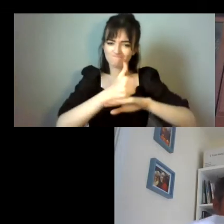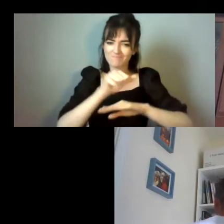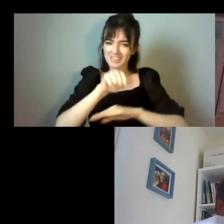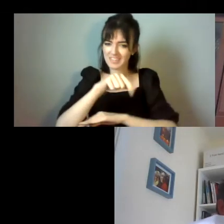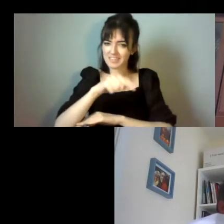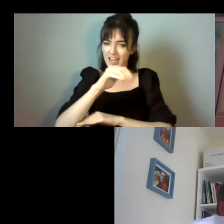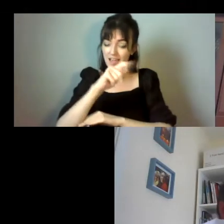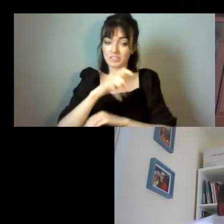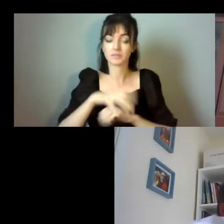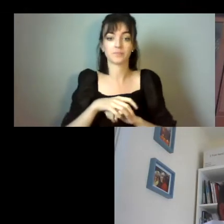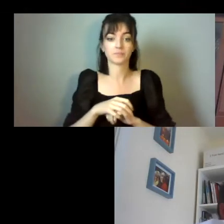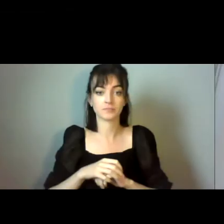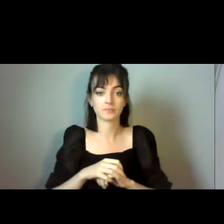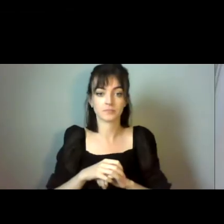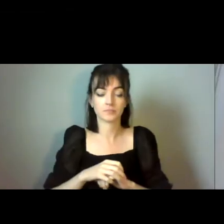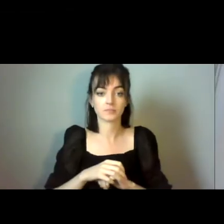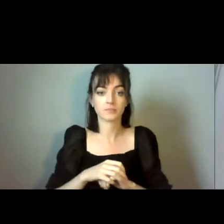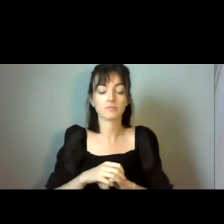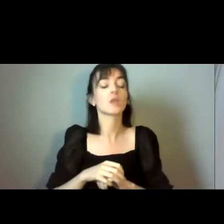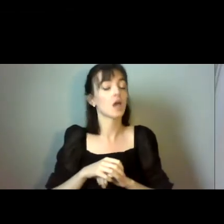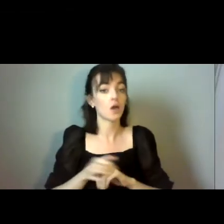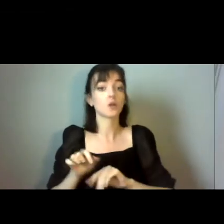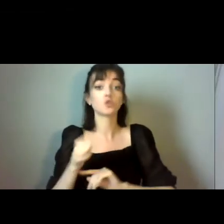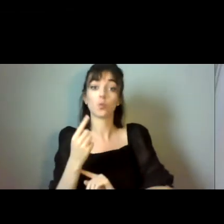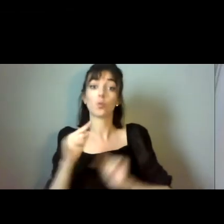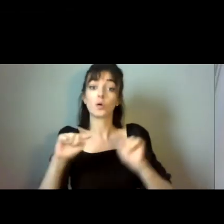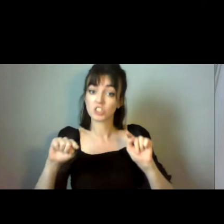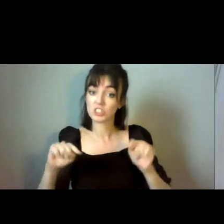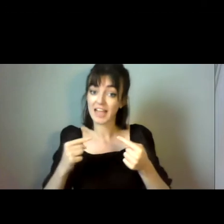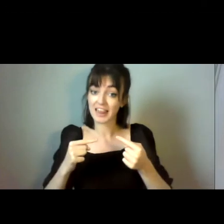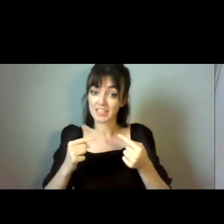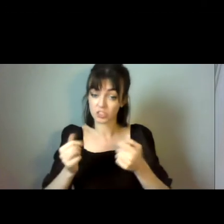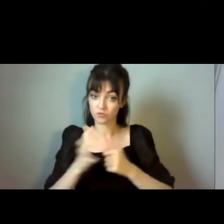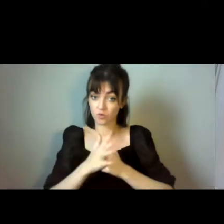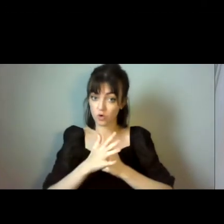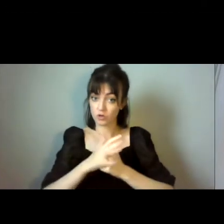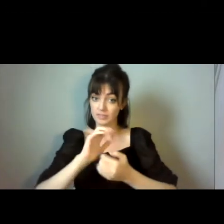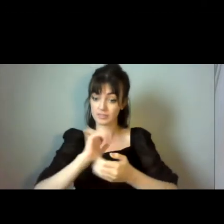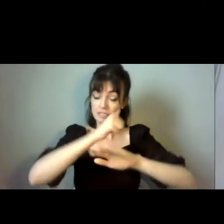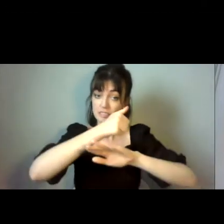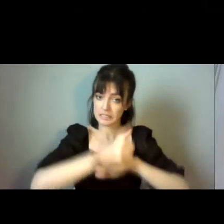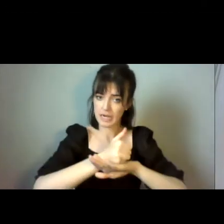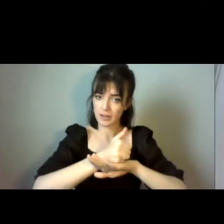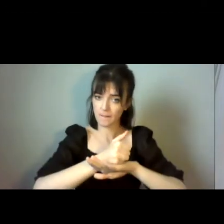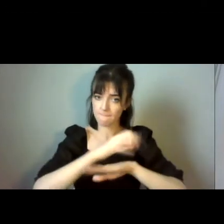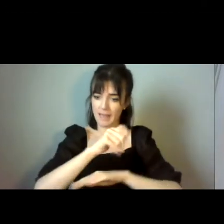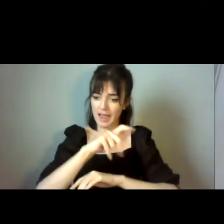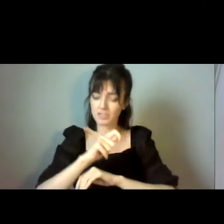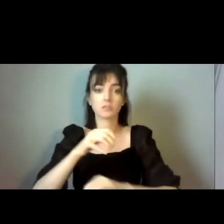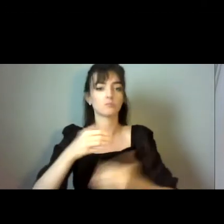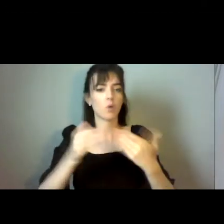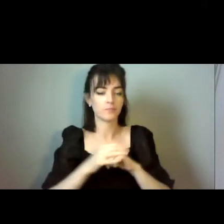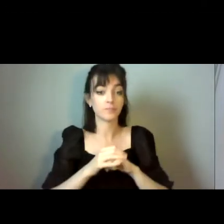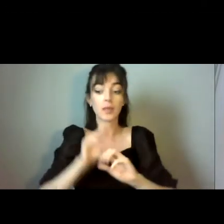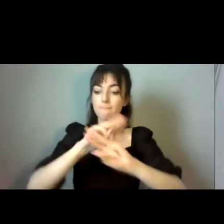Now, the one challenge is the implementation of it, and how parents and guardians